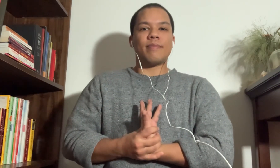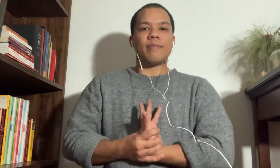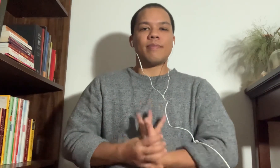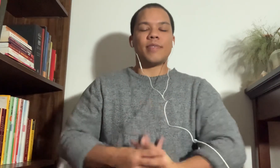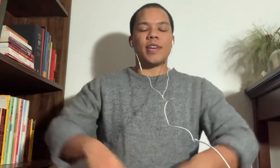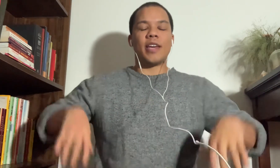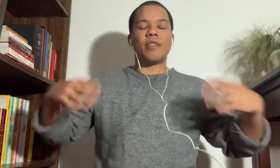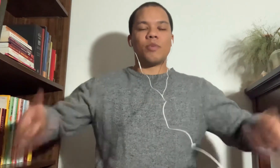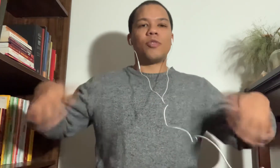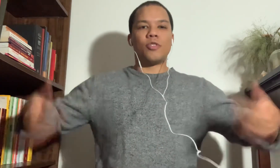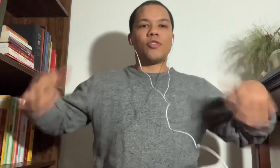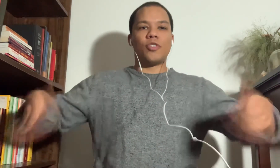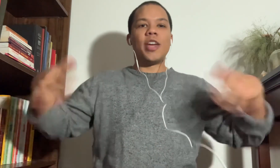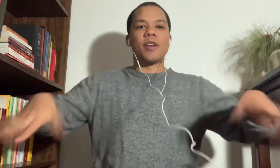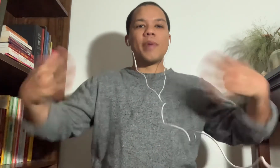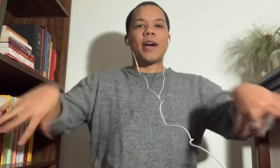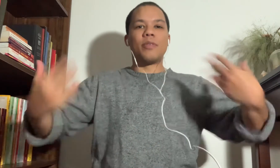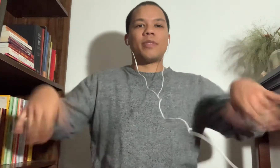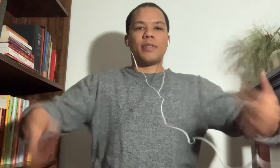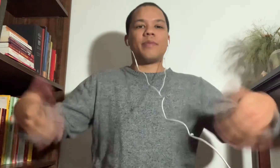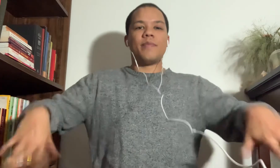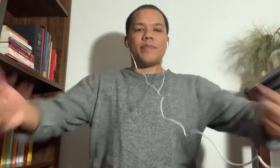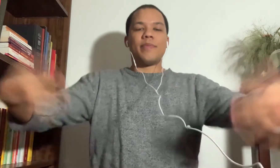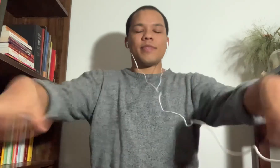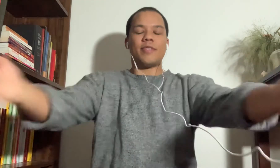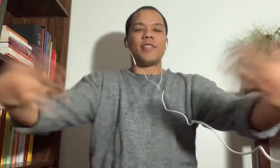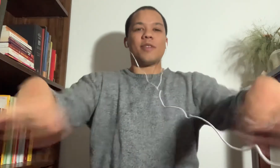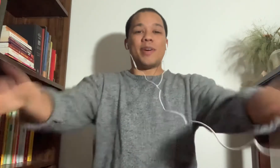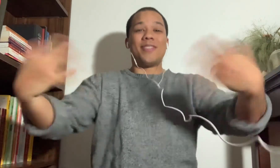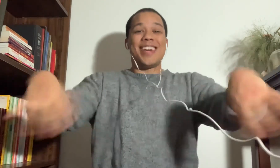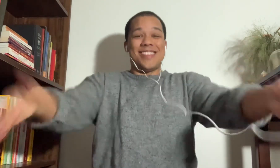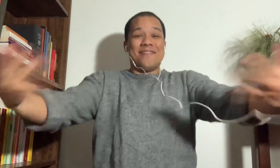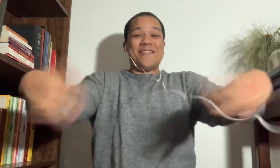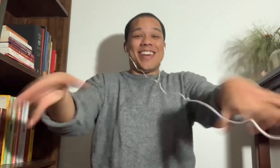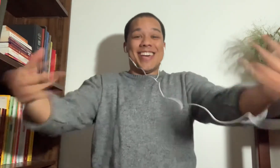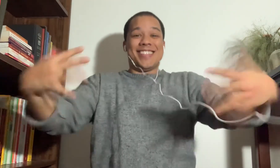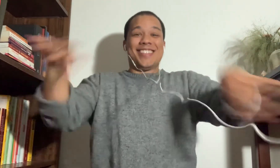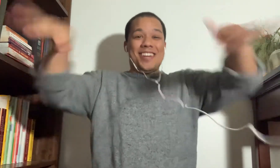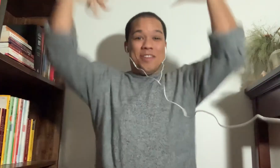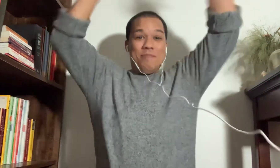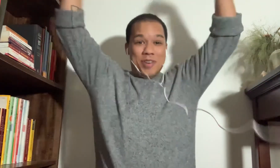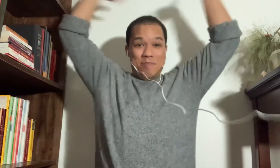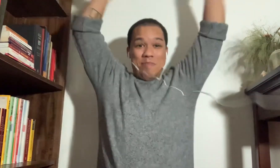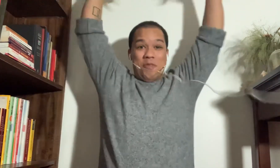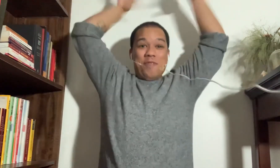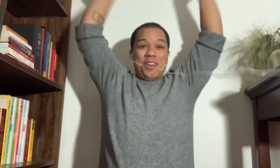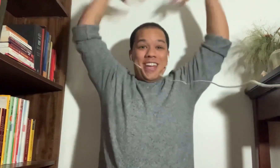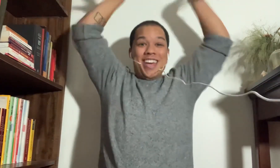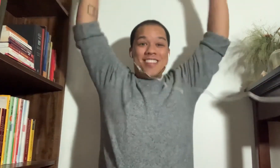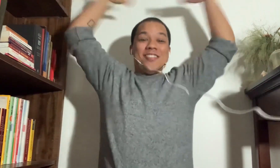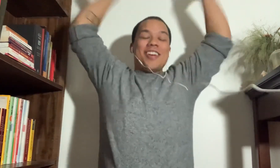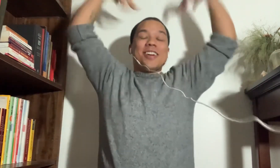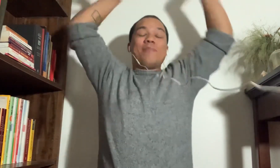To end, we'll just shake them out. Shake them out nice and fast. Bring them up over your head and shake them.